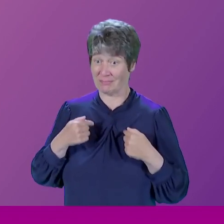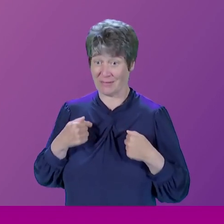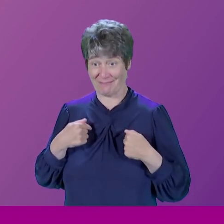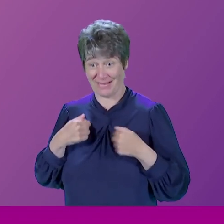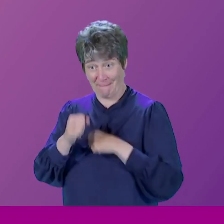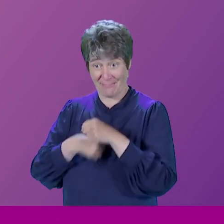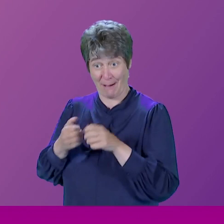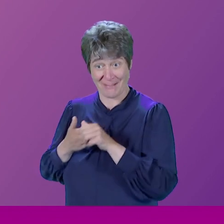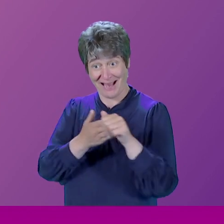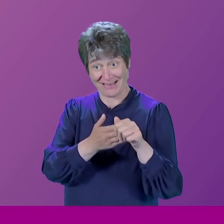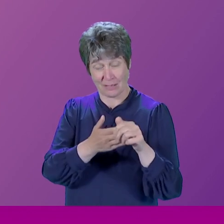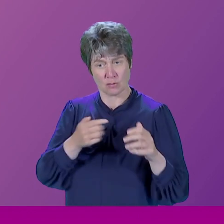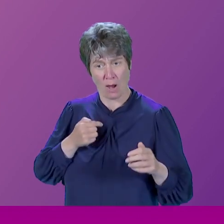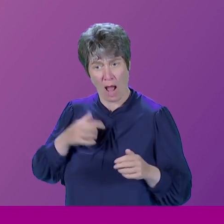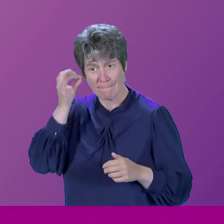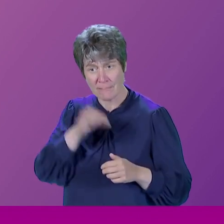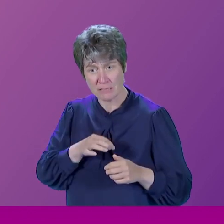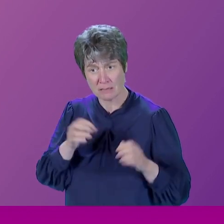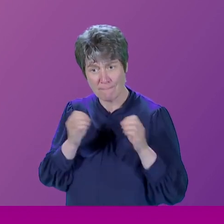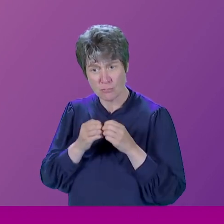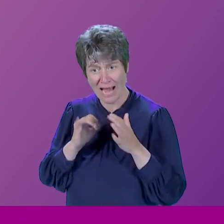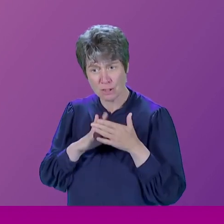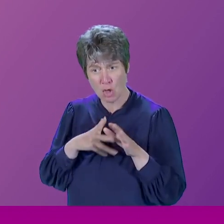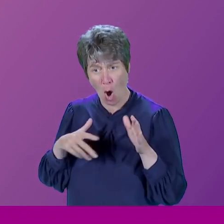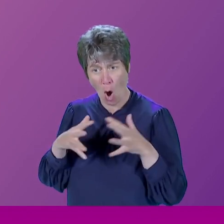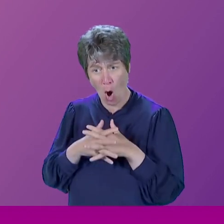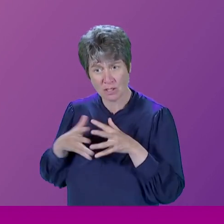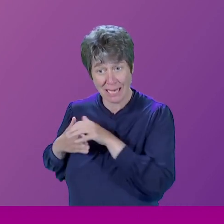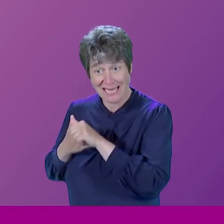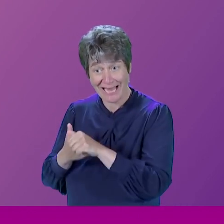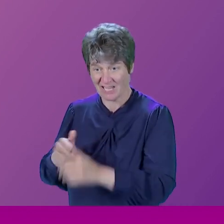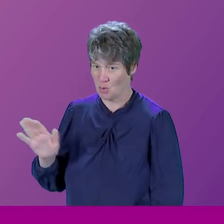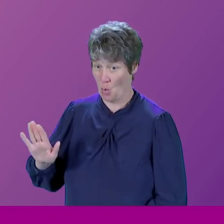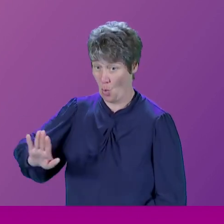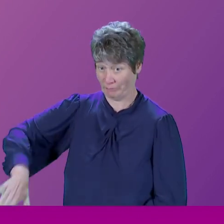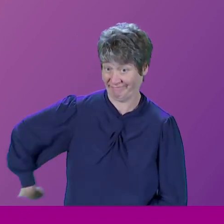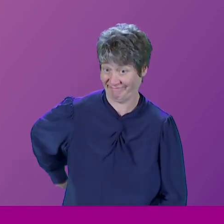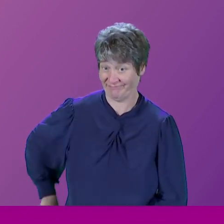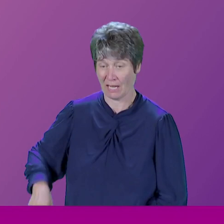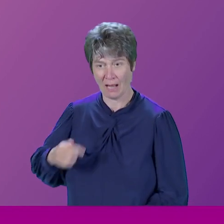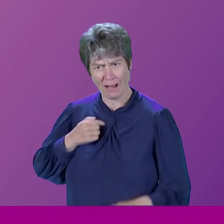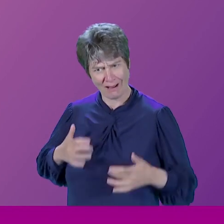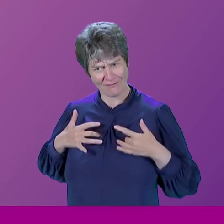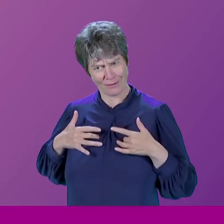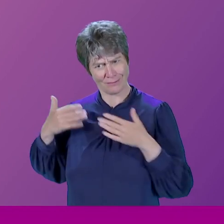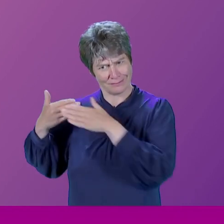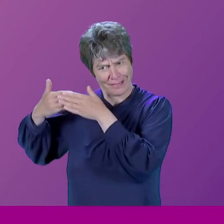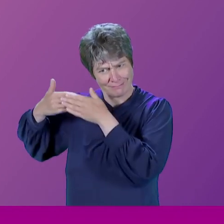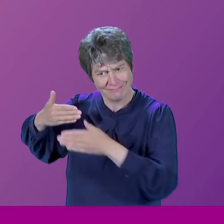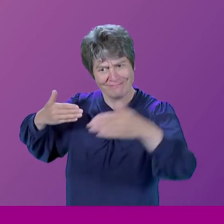So, do I miss the book? No. And I'm very pleased that I think we've got on making, you know, quite decent television.